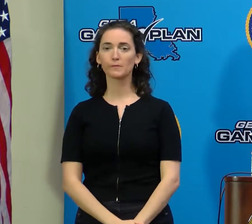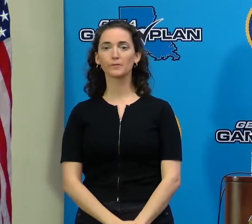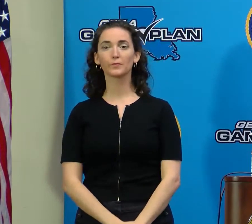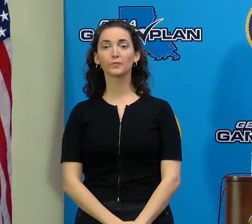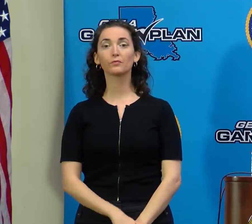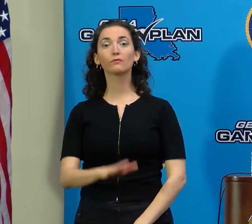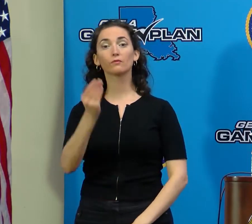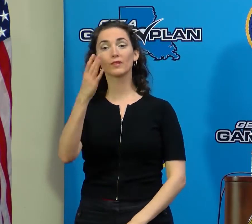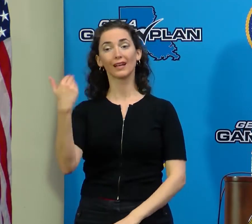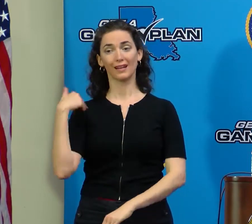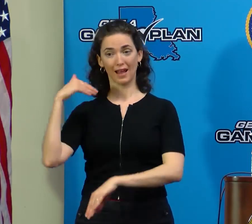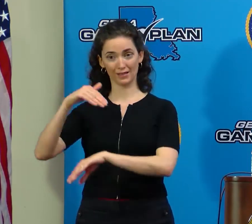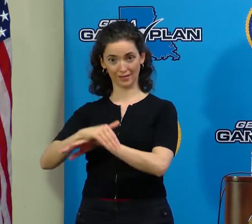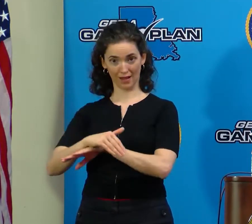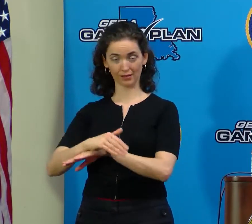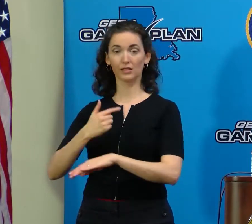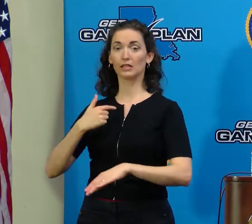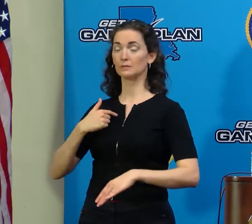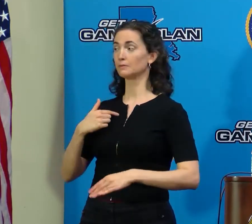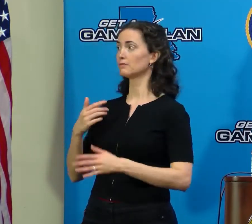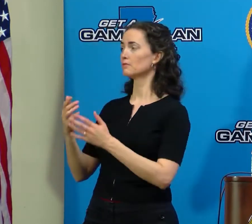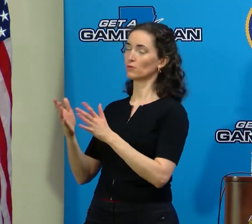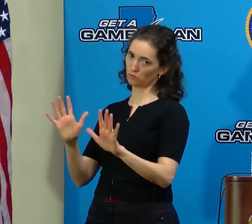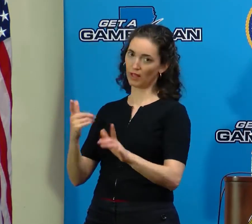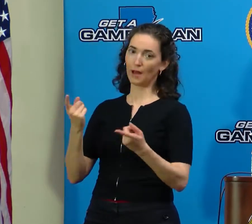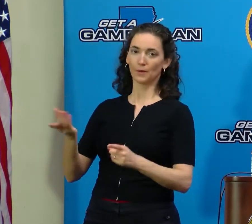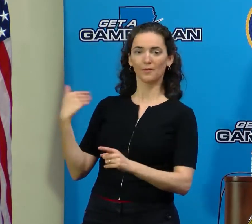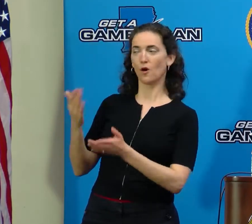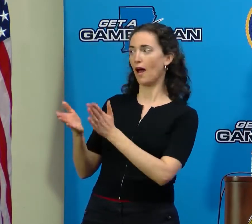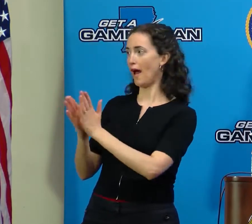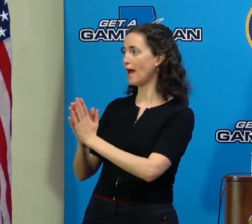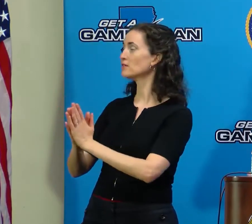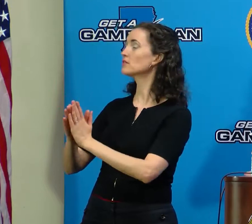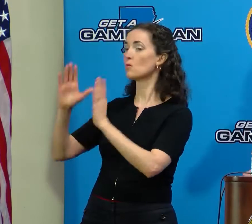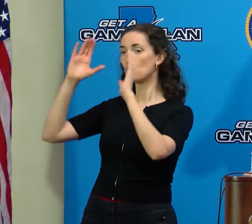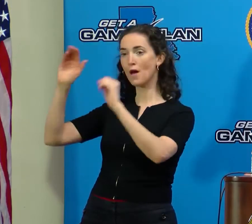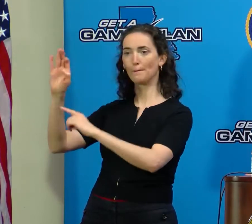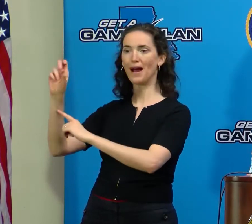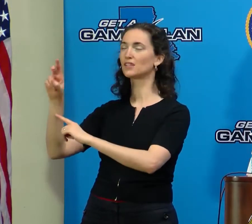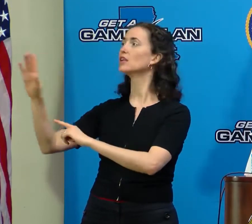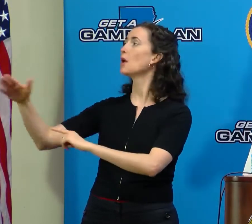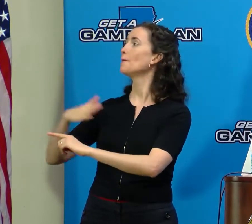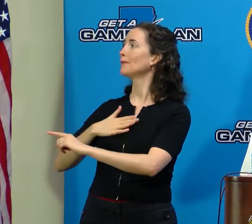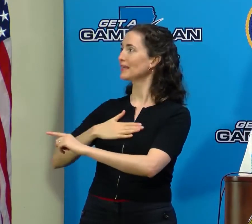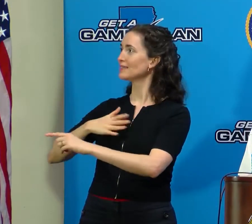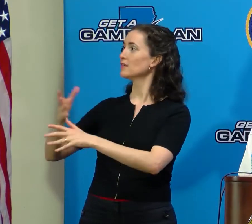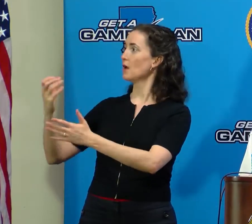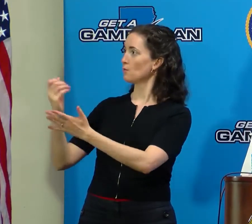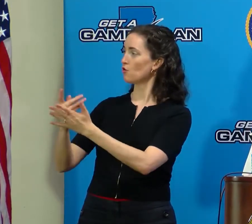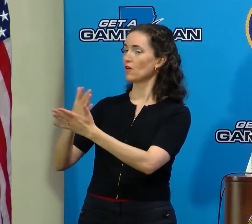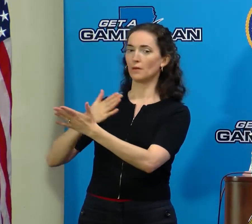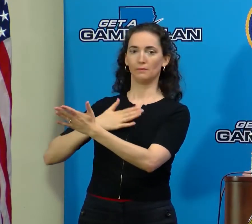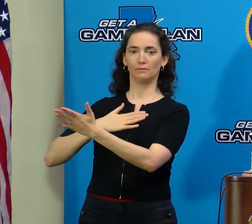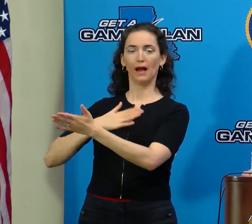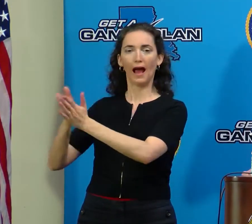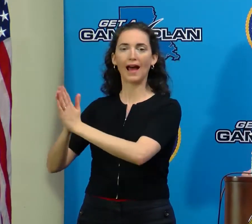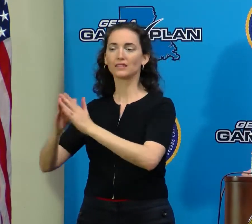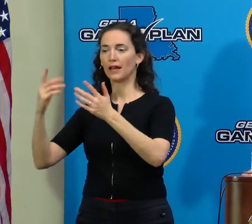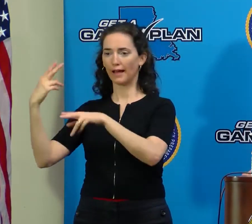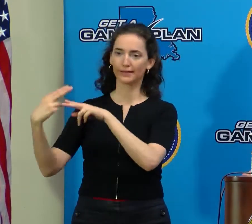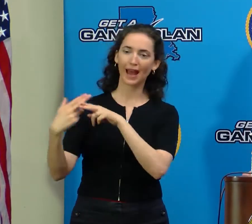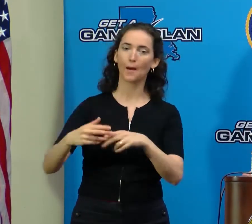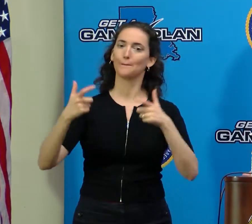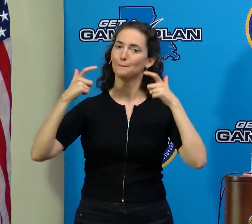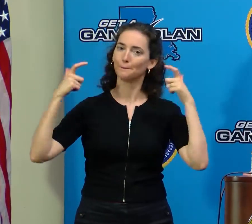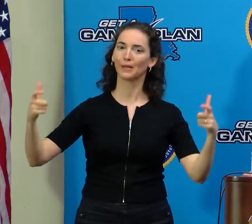Last night, President Biden approved my request for a major disaster declaration. We made that request yesterday before lunch and